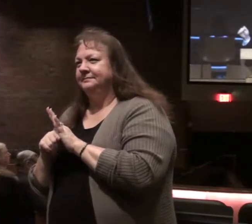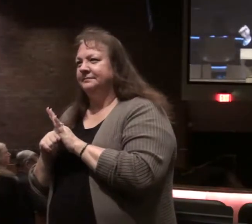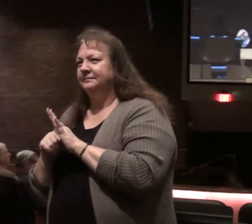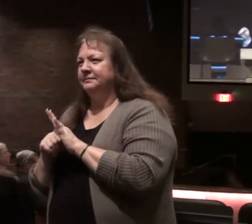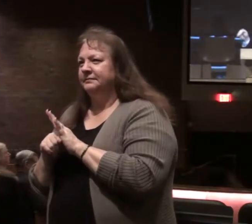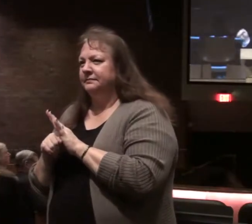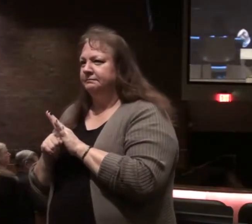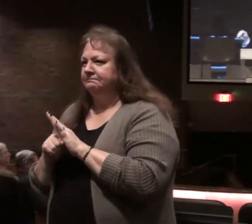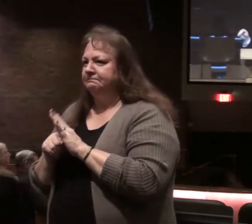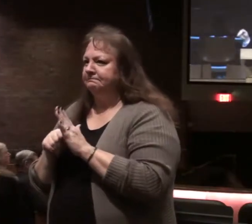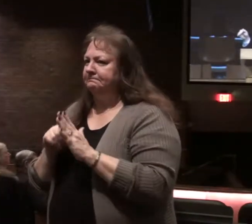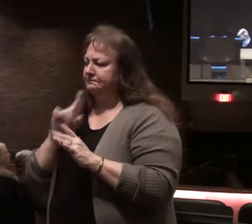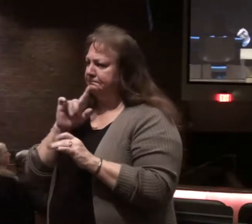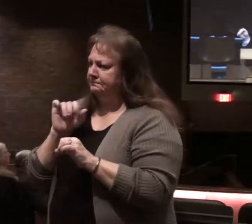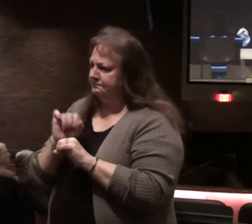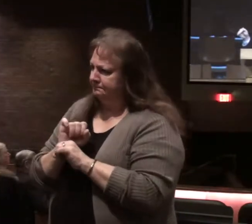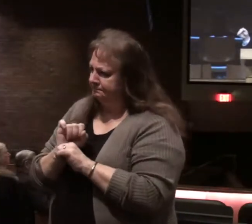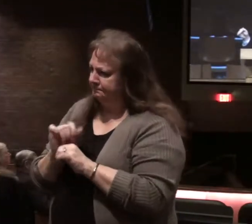somber note